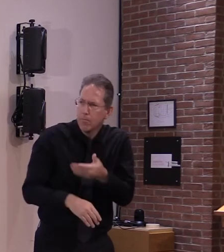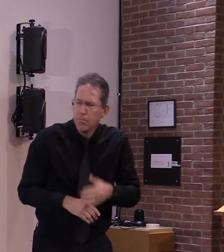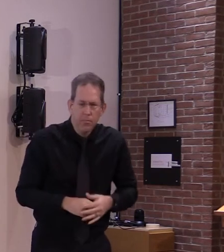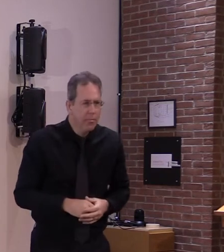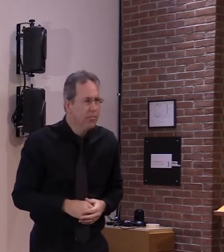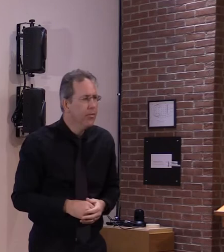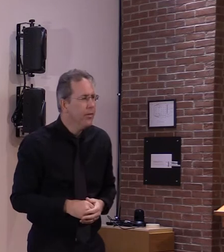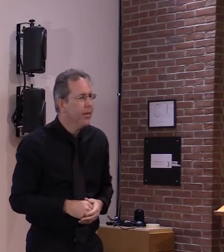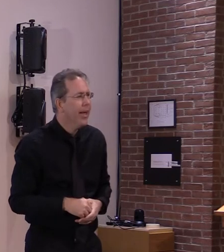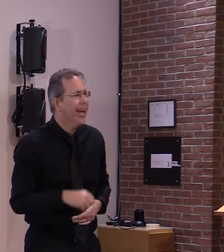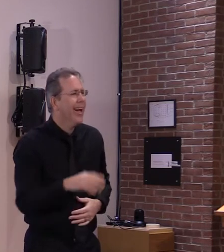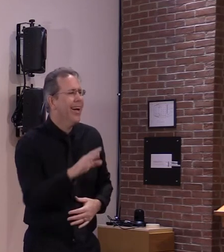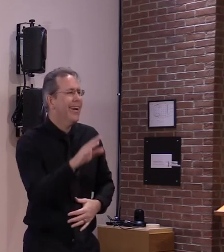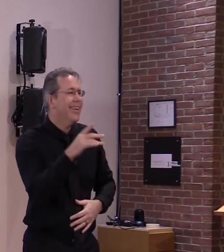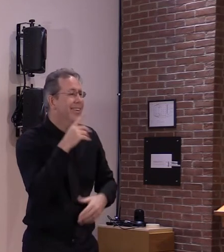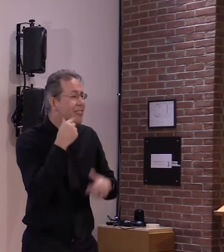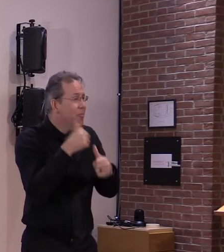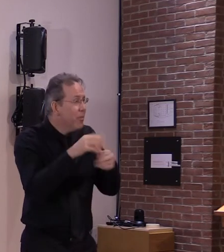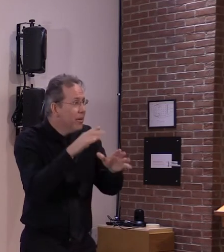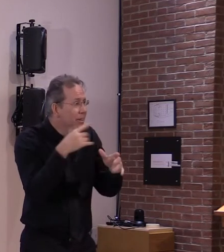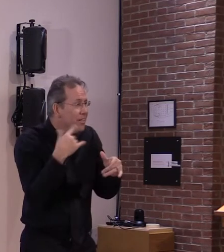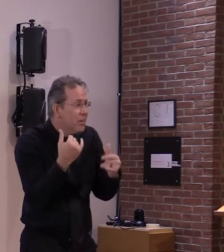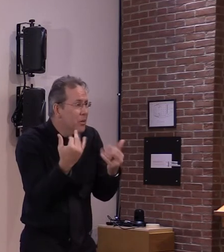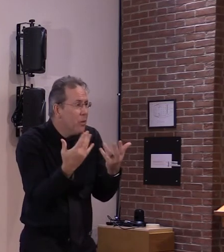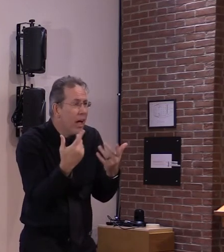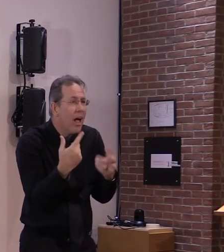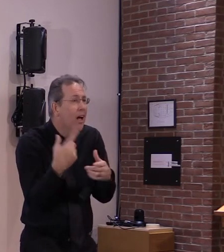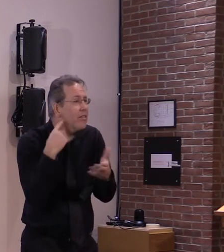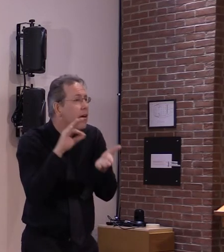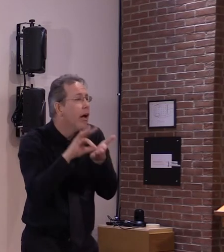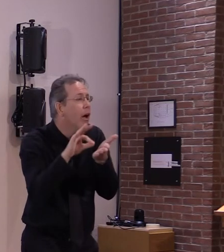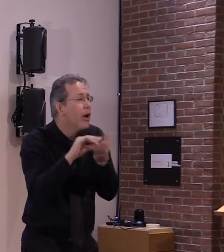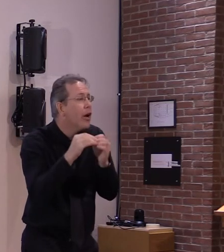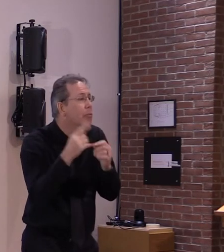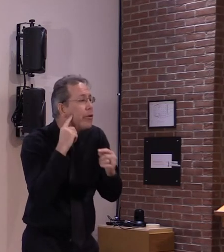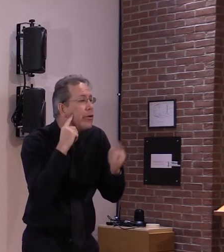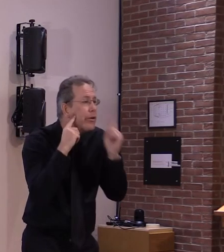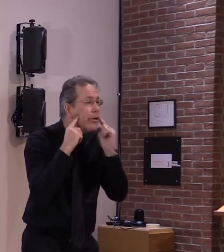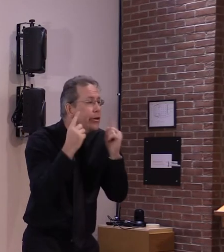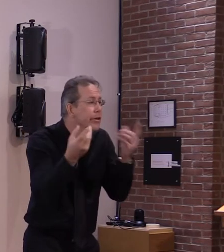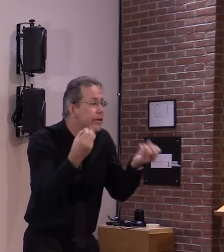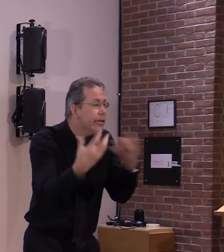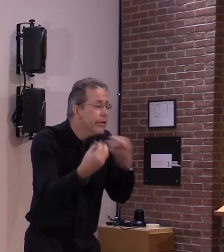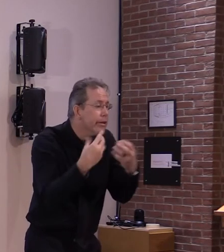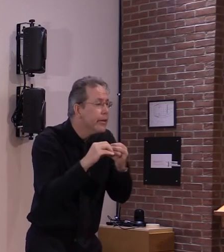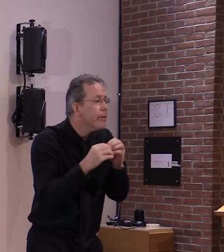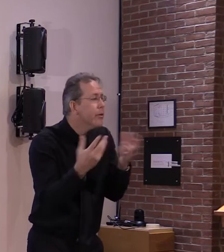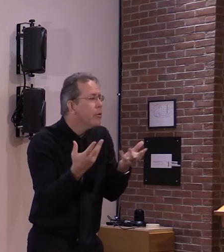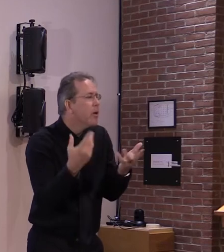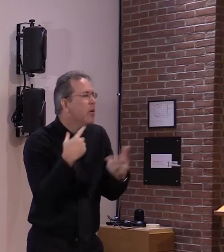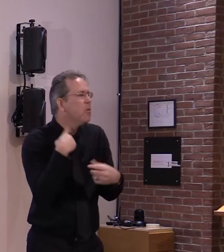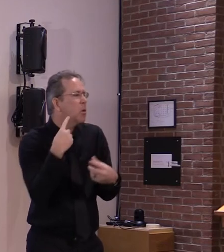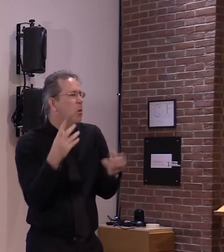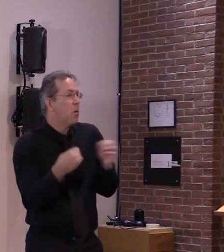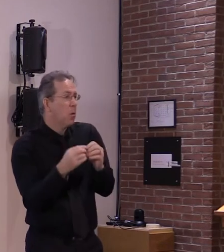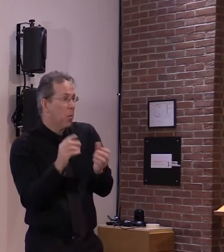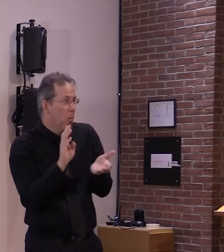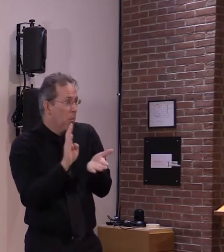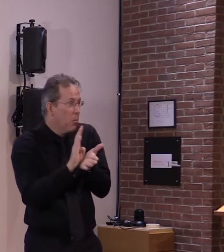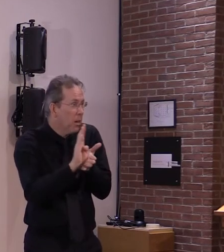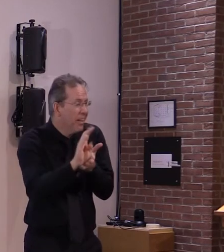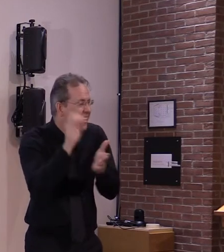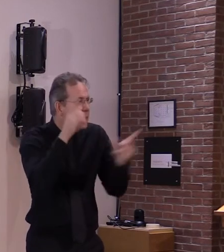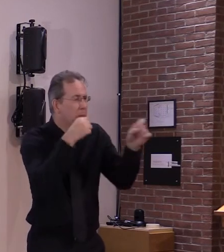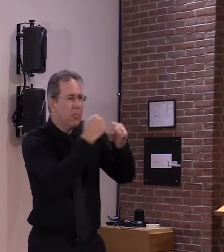distribute a billion doses over the next year but uh but we don't have a time frame and we don't know you know moderna